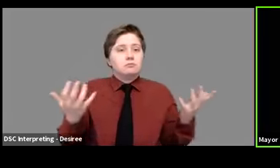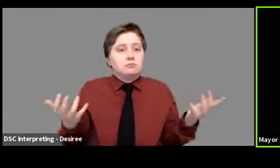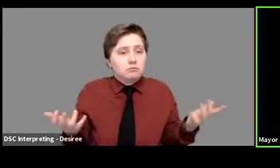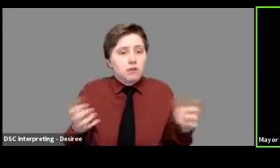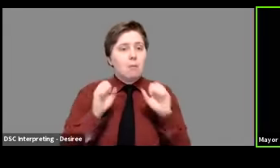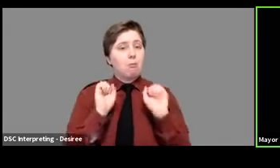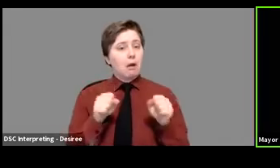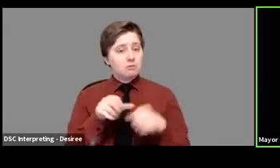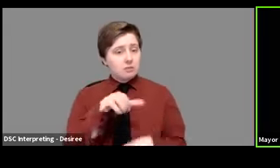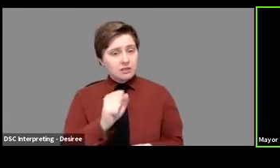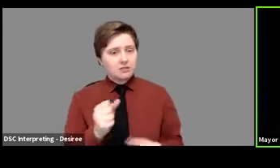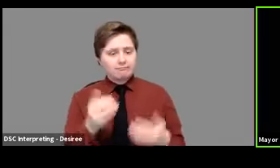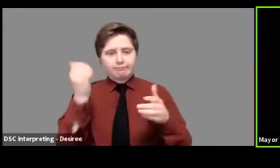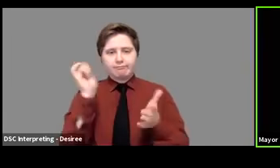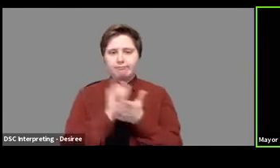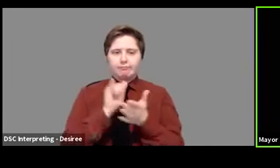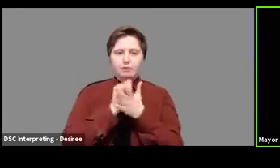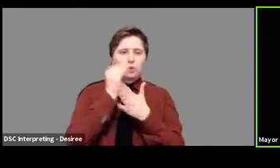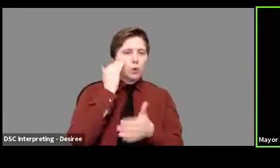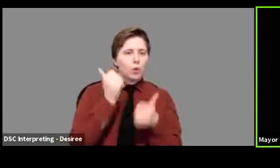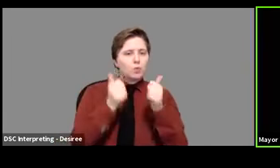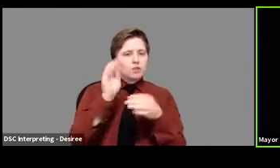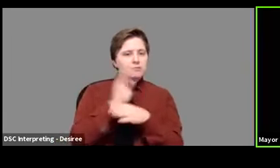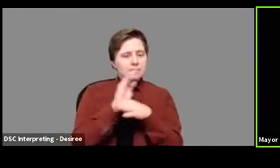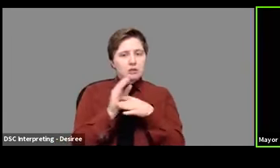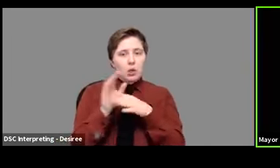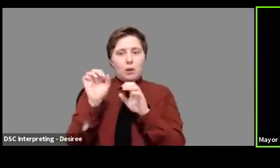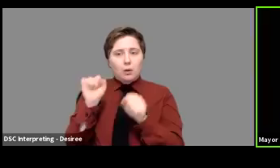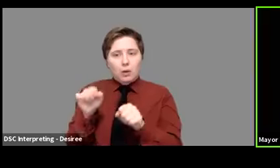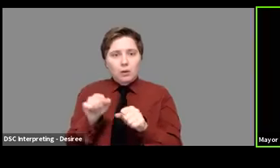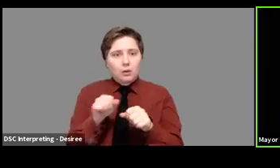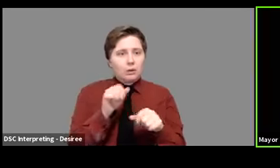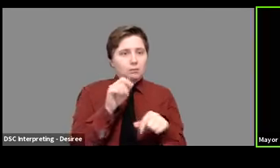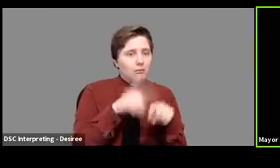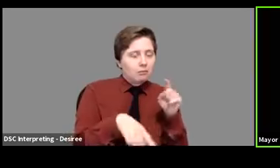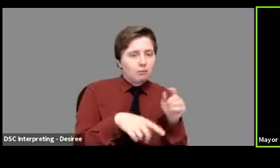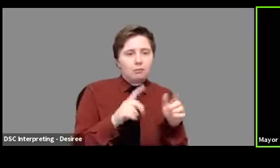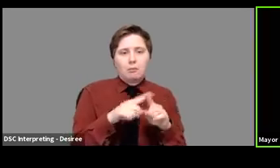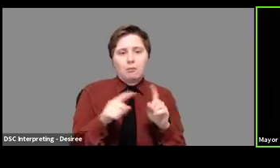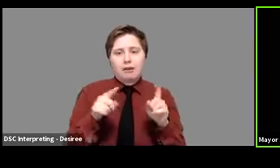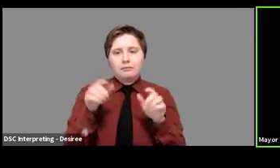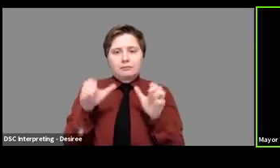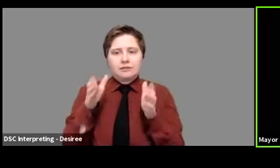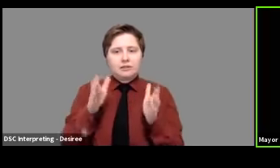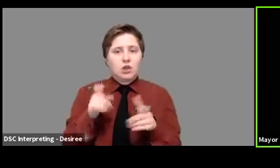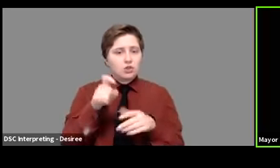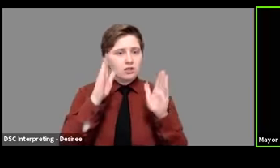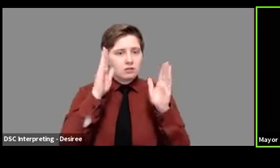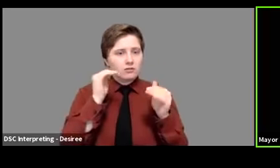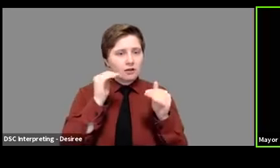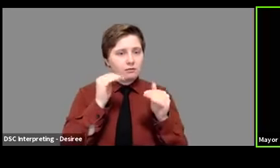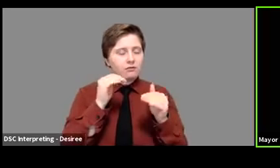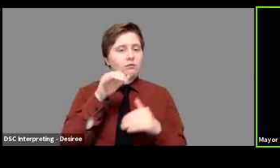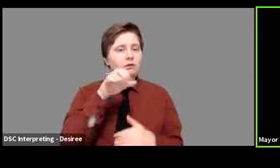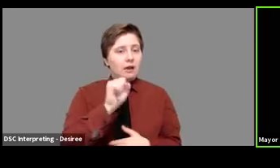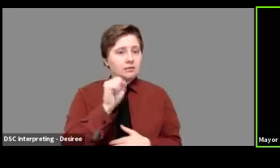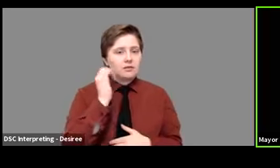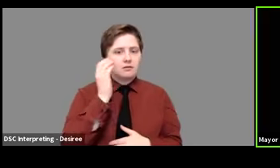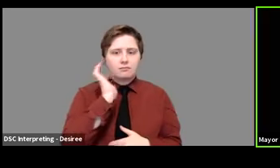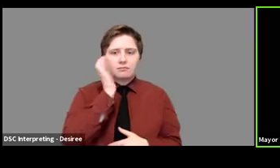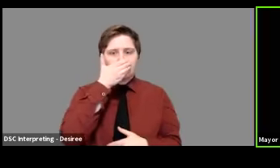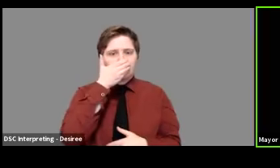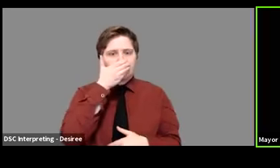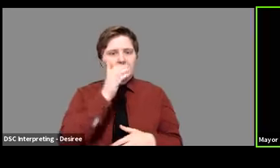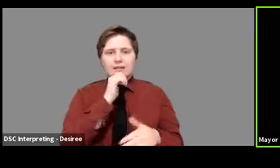unknowable, which businesses may do that or might not do it, but citizens should expect that while face coverings are not